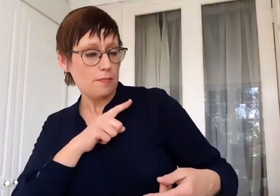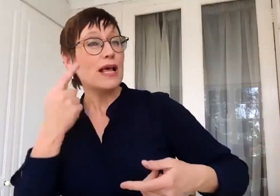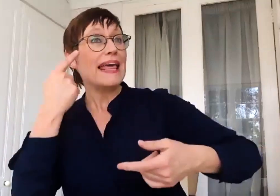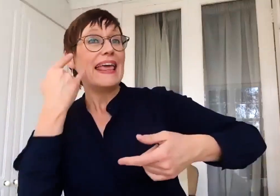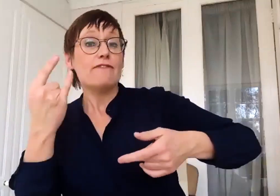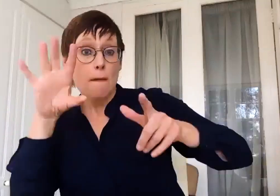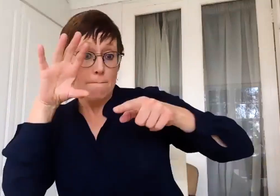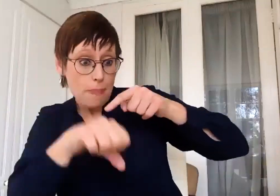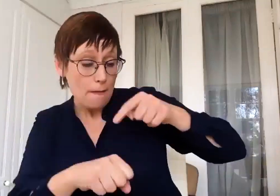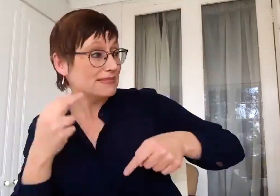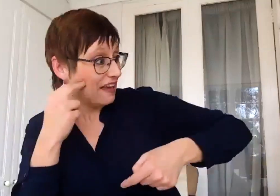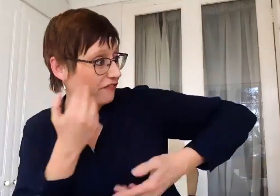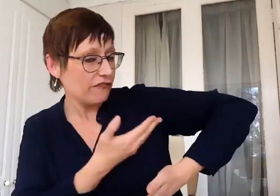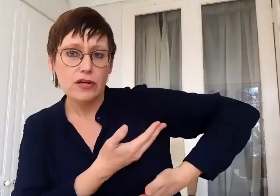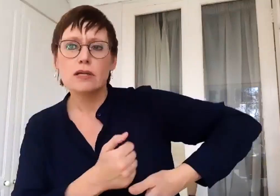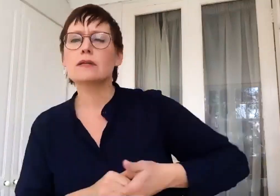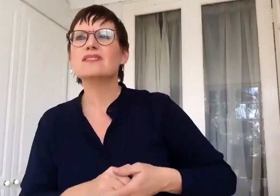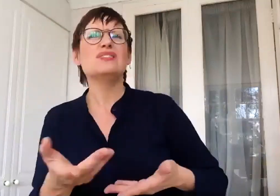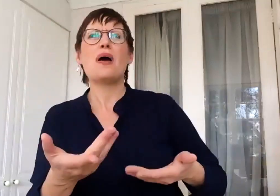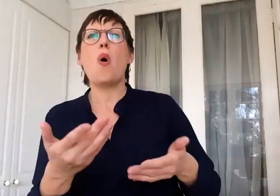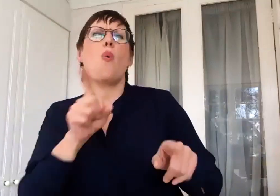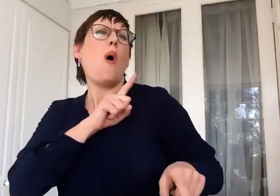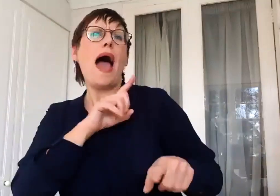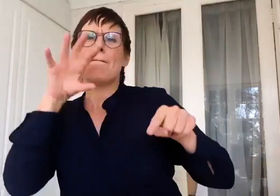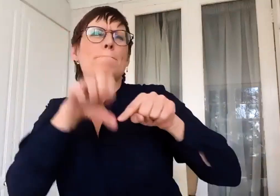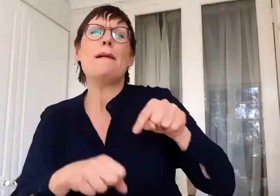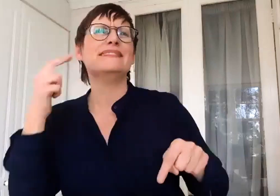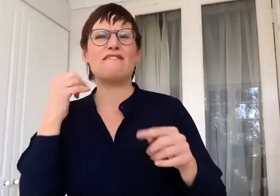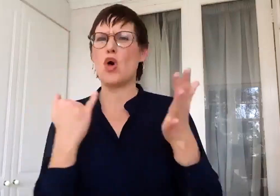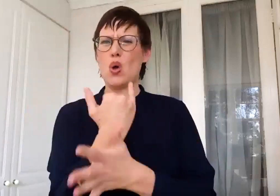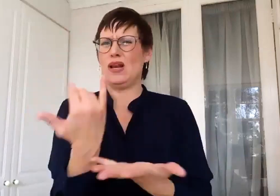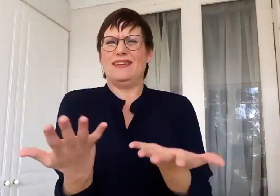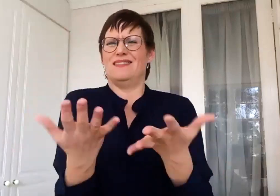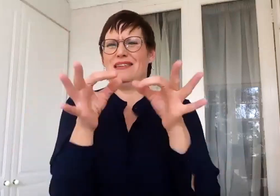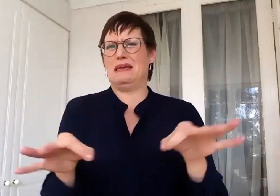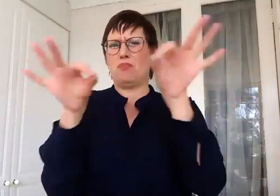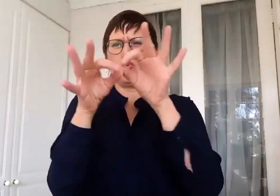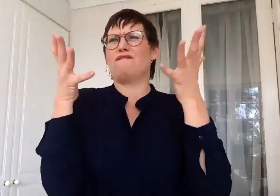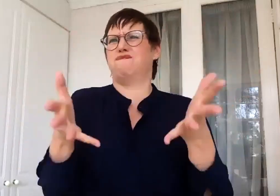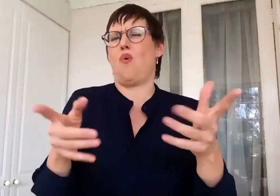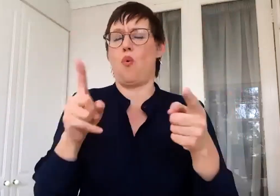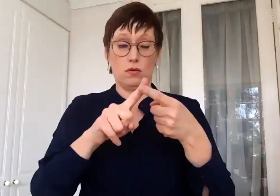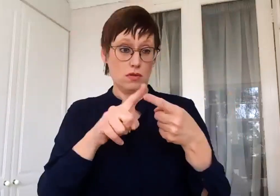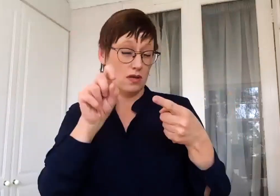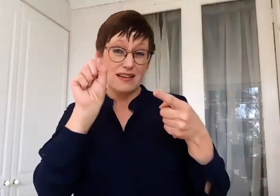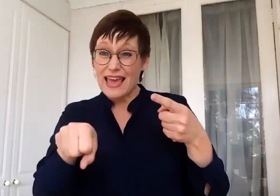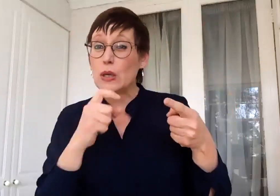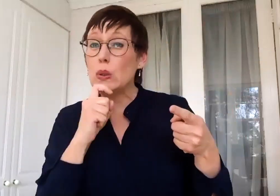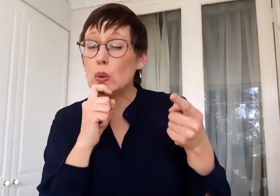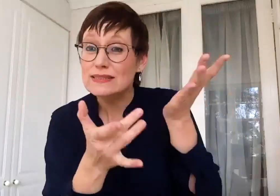recognize that. Firstly, tell me what are the benefits of early detection and then what technologies or diagnostic tools are available to